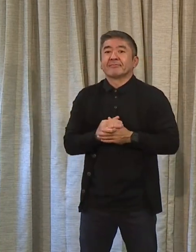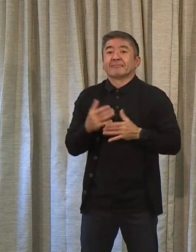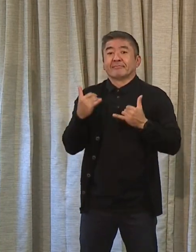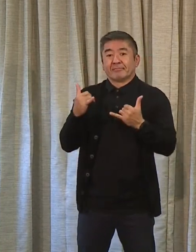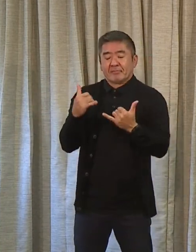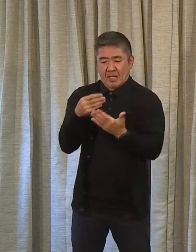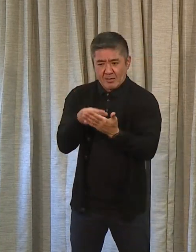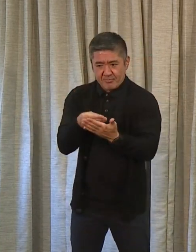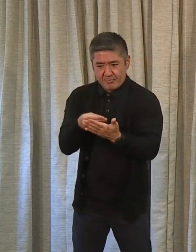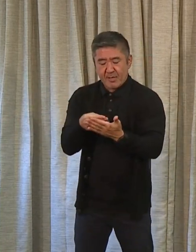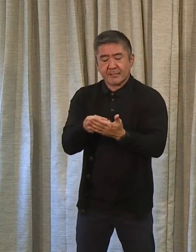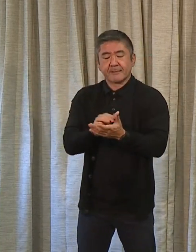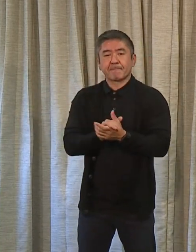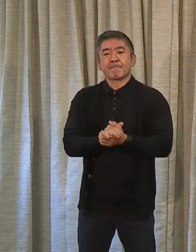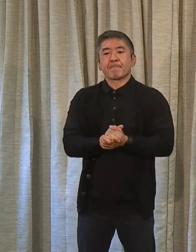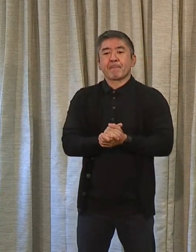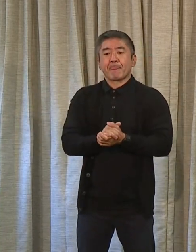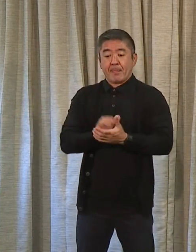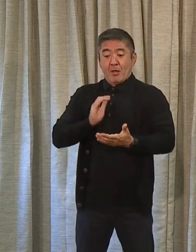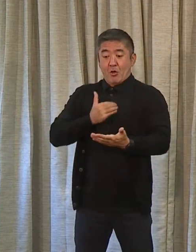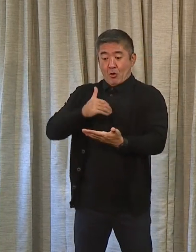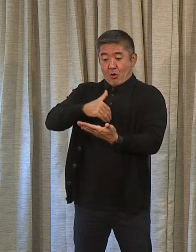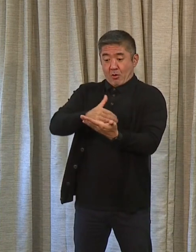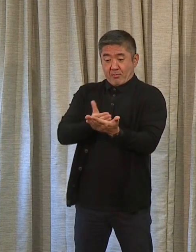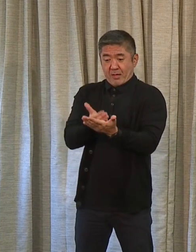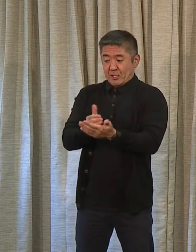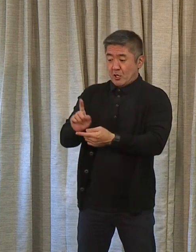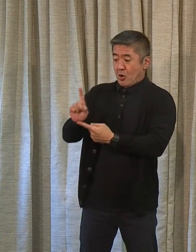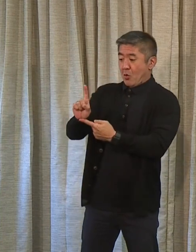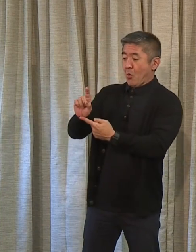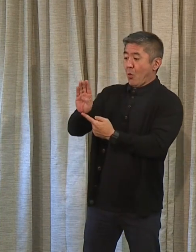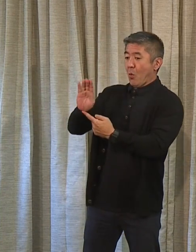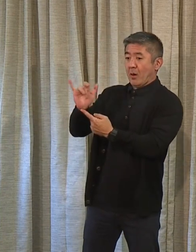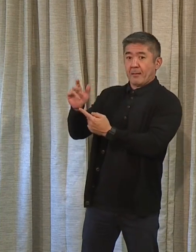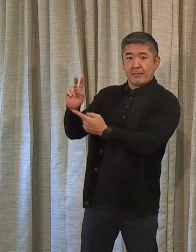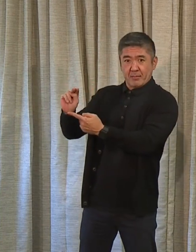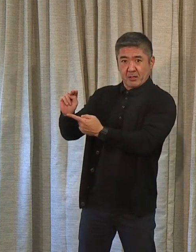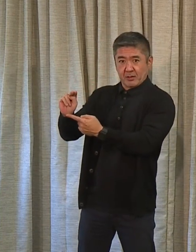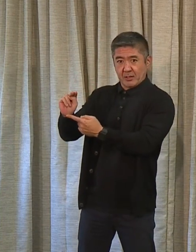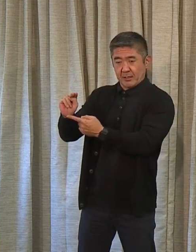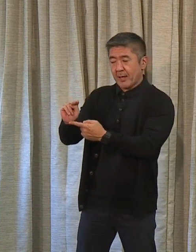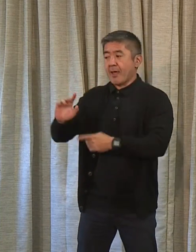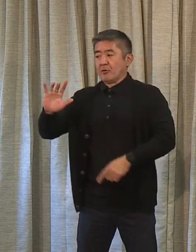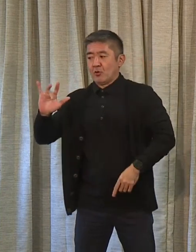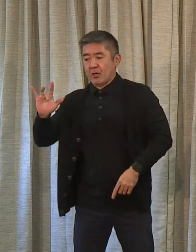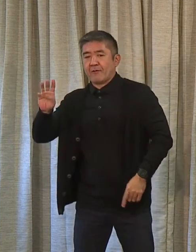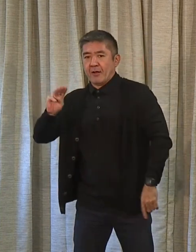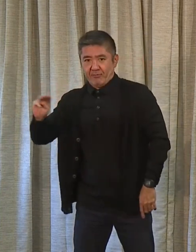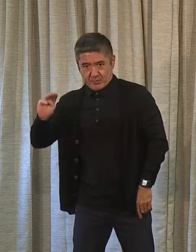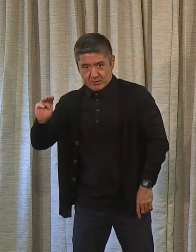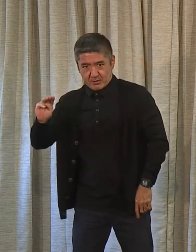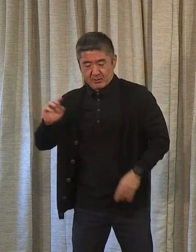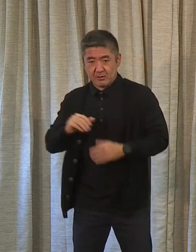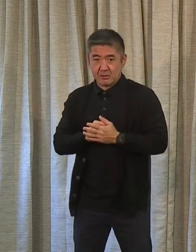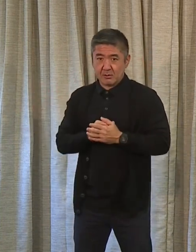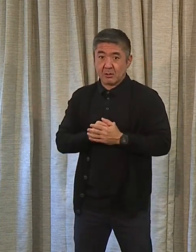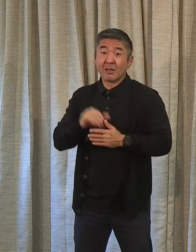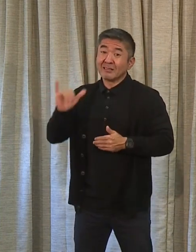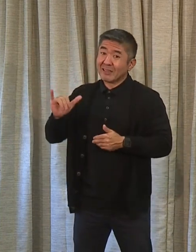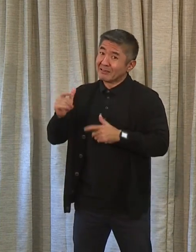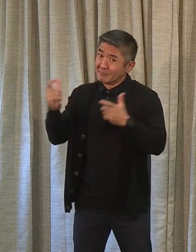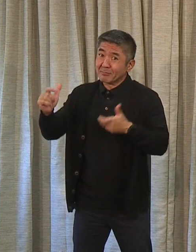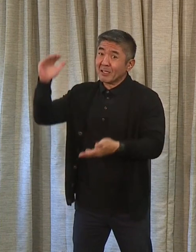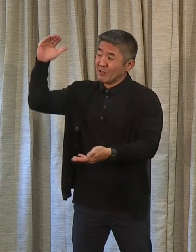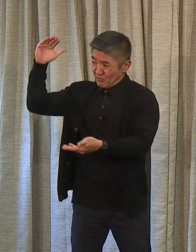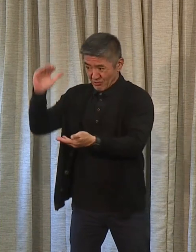our budget is $1 billion and $25 million. Now that's down substantially